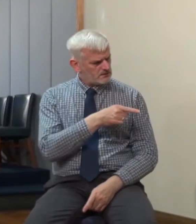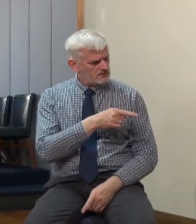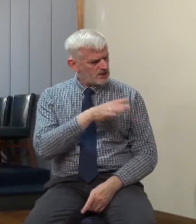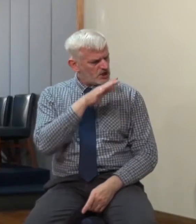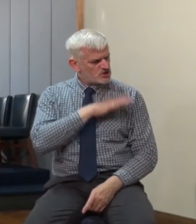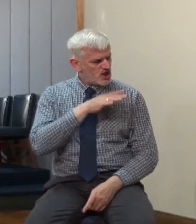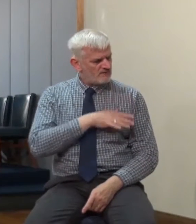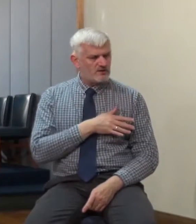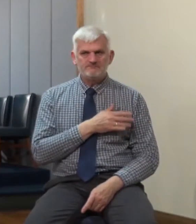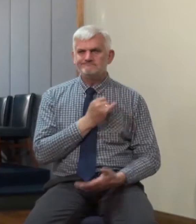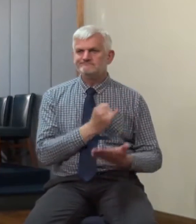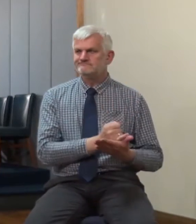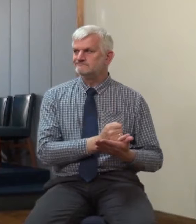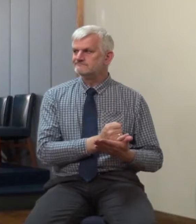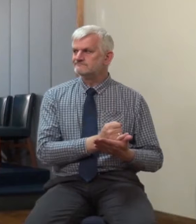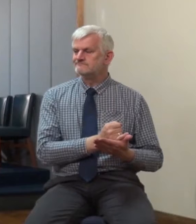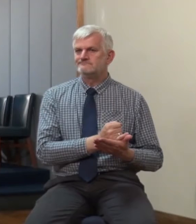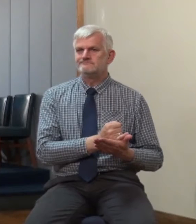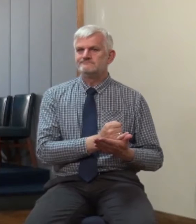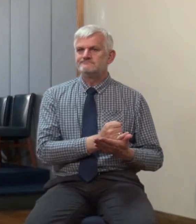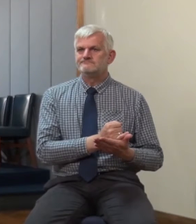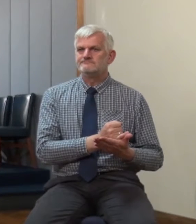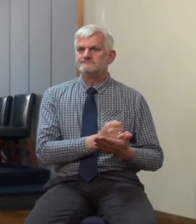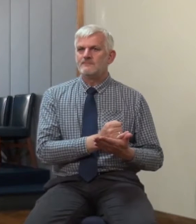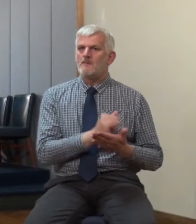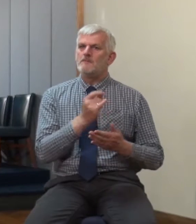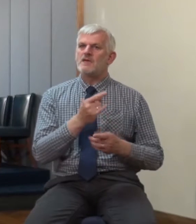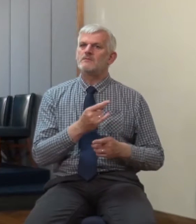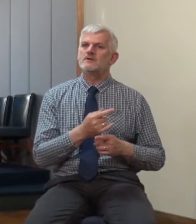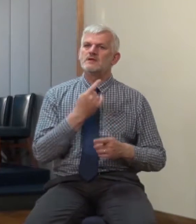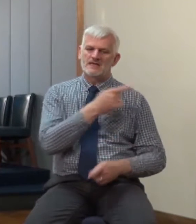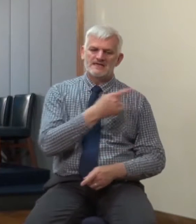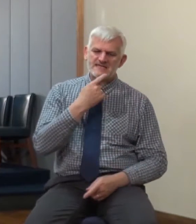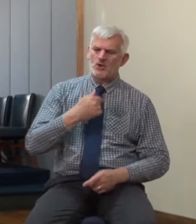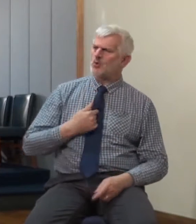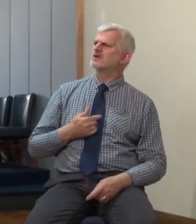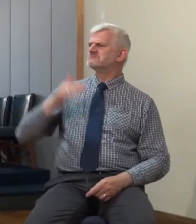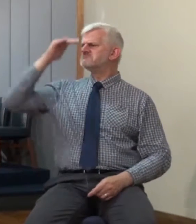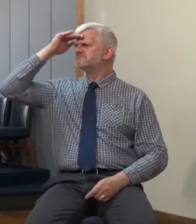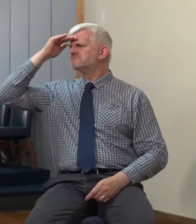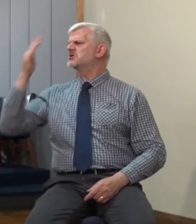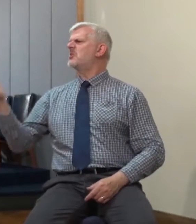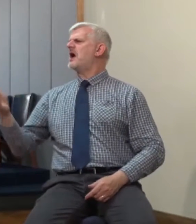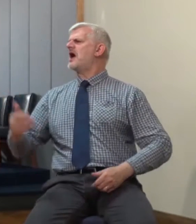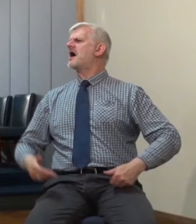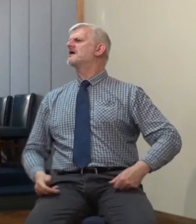if that evil servant shall say in his heart my Lord delayeth his coming well don't forget it's an